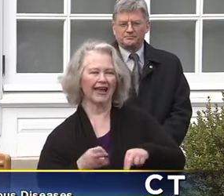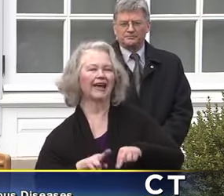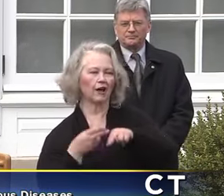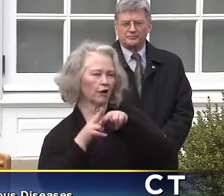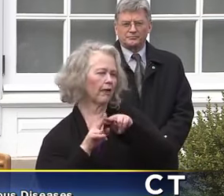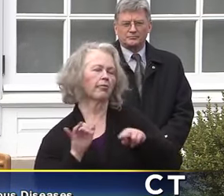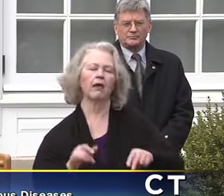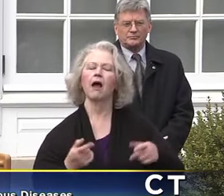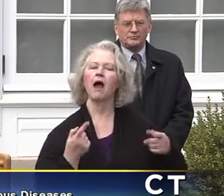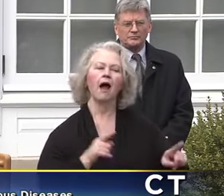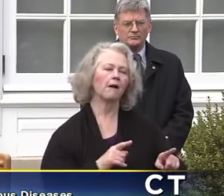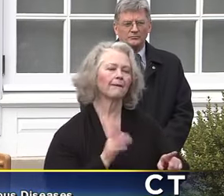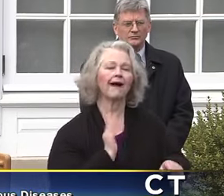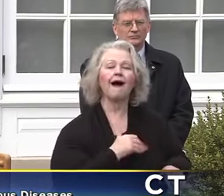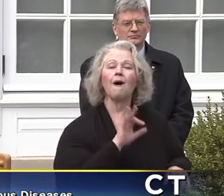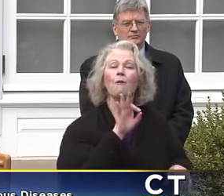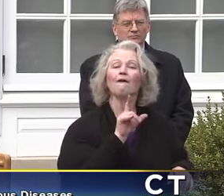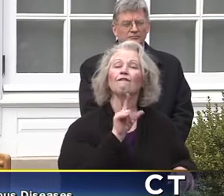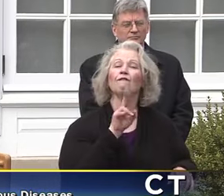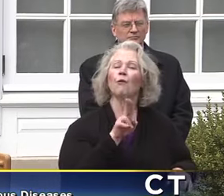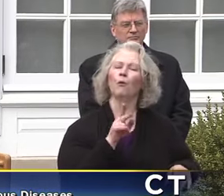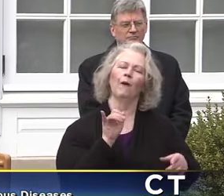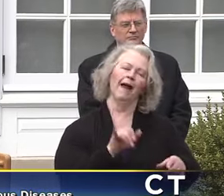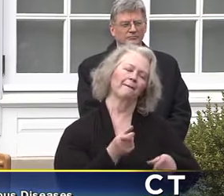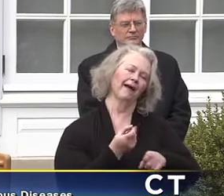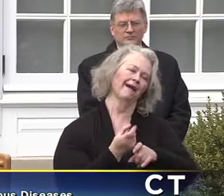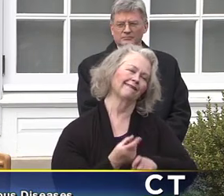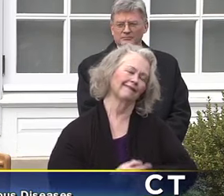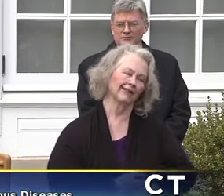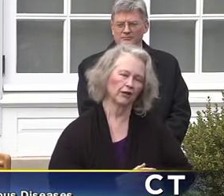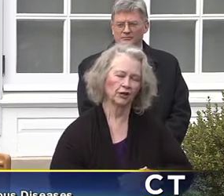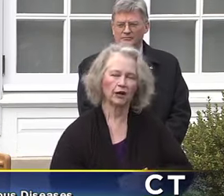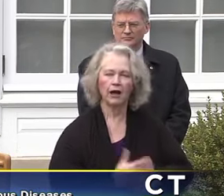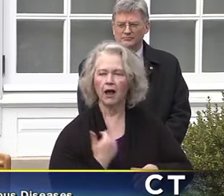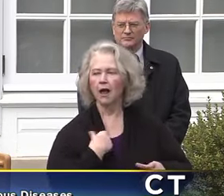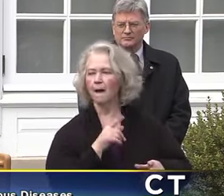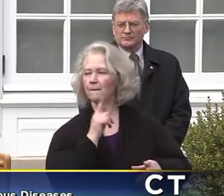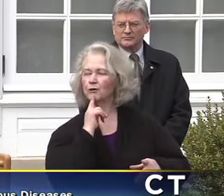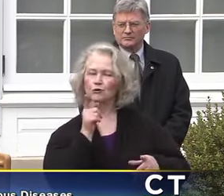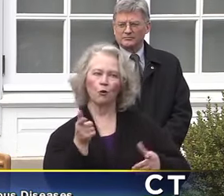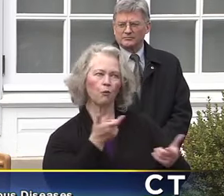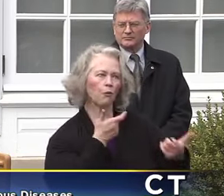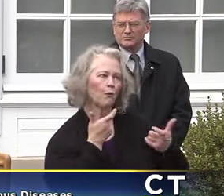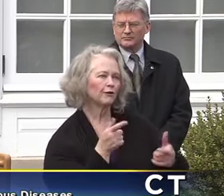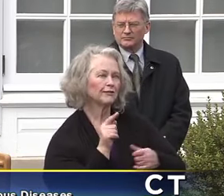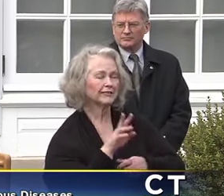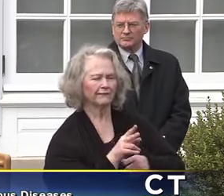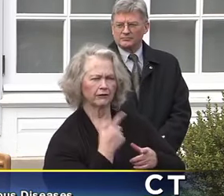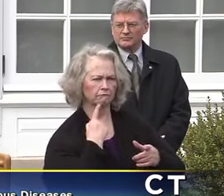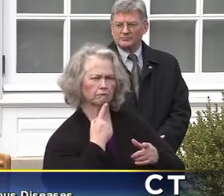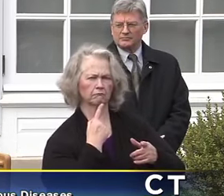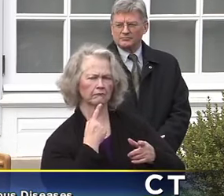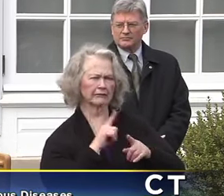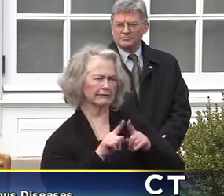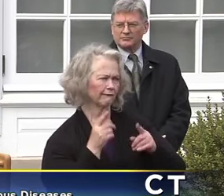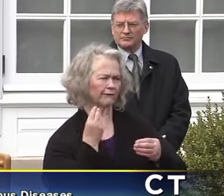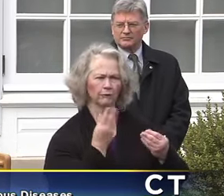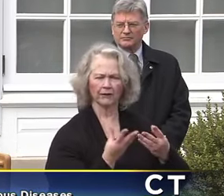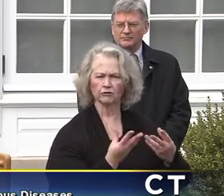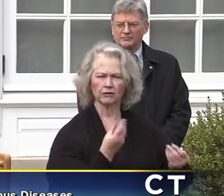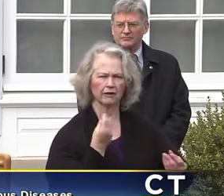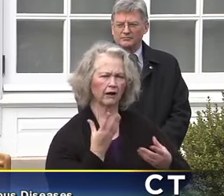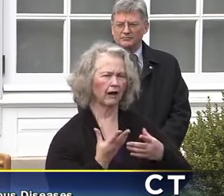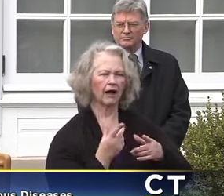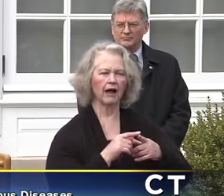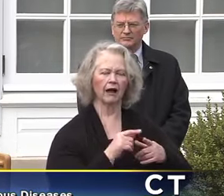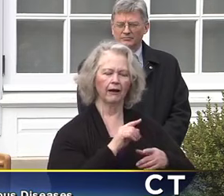year. We do this with influenza as well. I know you may be getting different messages when you turn on the TV at night because I think it was